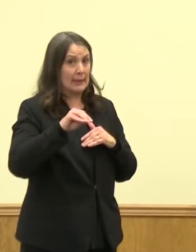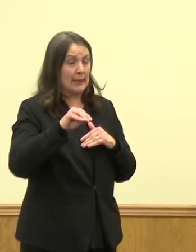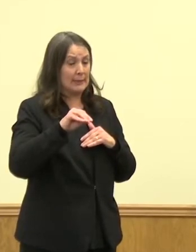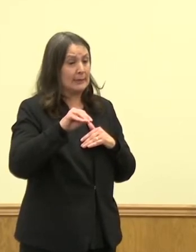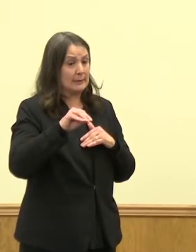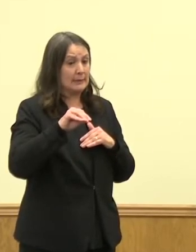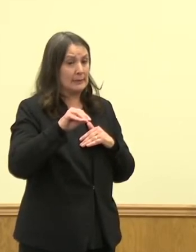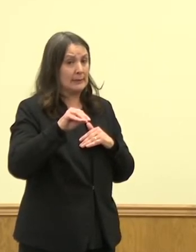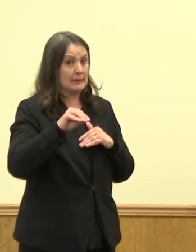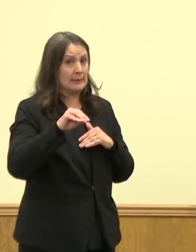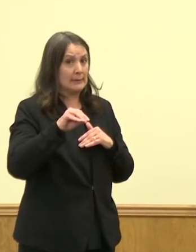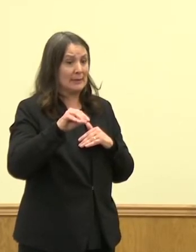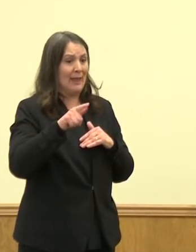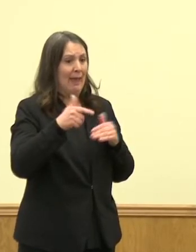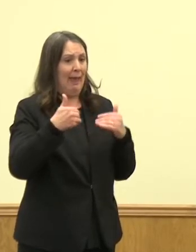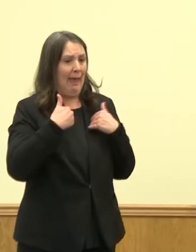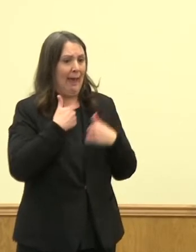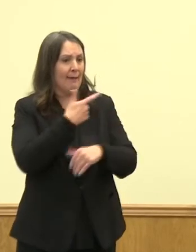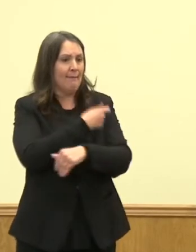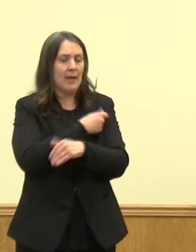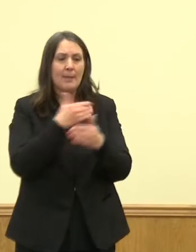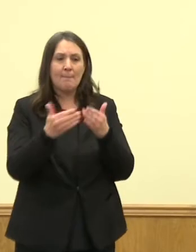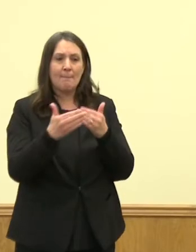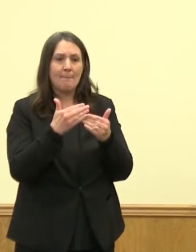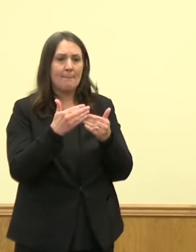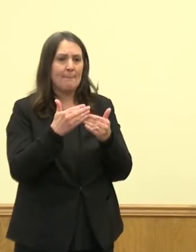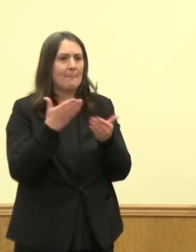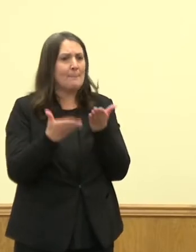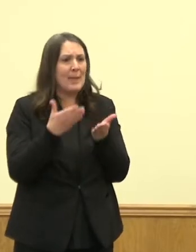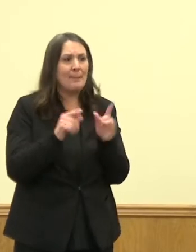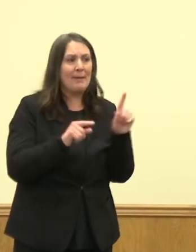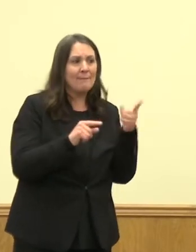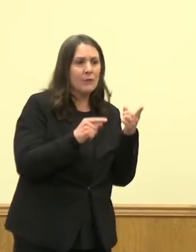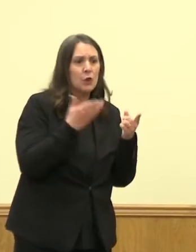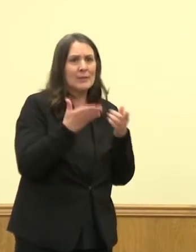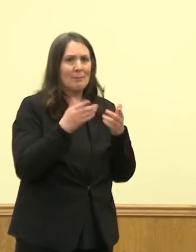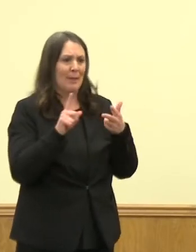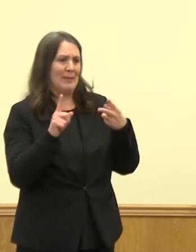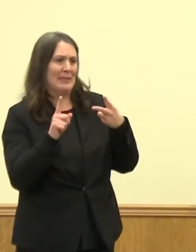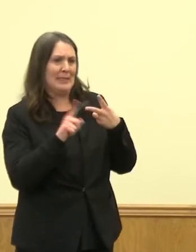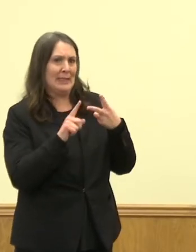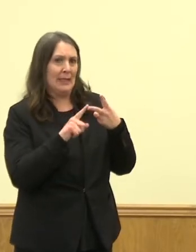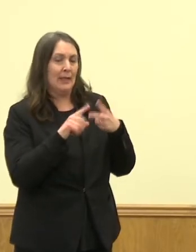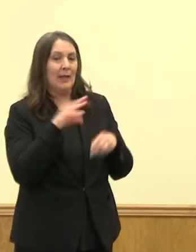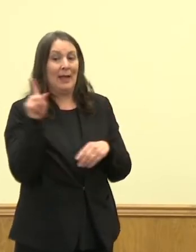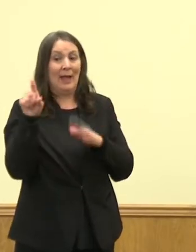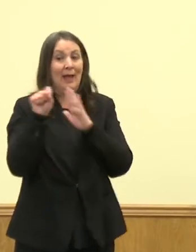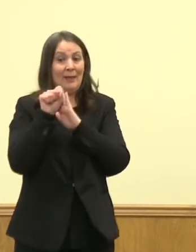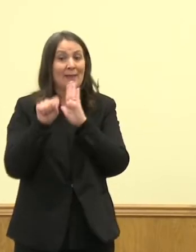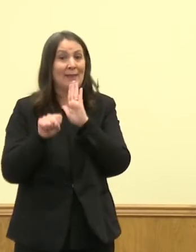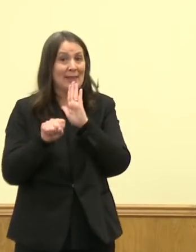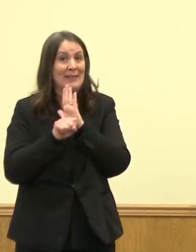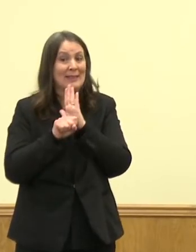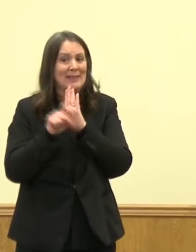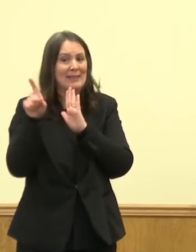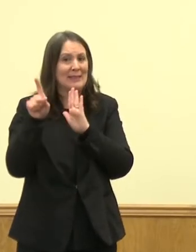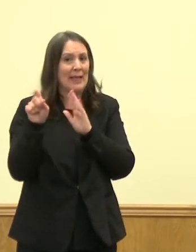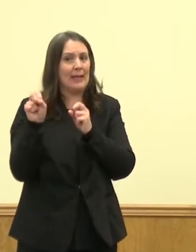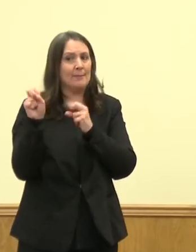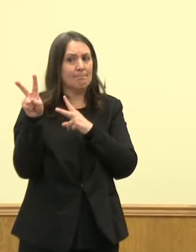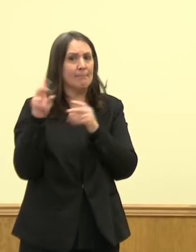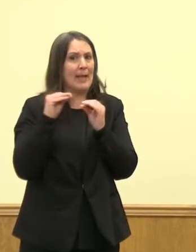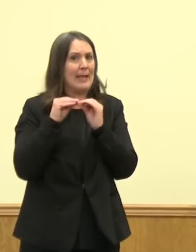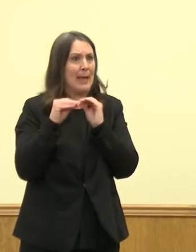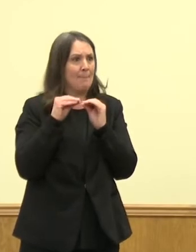some form or fashion in their vaccine status, whether it's first dosing or getting their second dosing. I believe the state has active numbers off of their website by